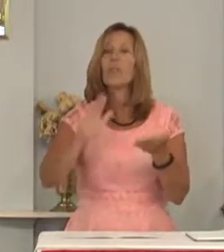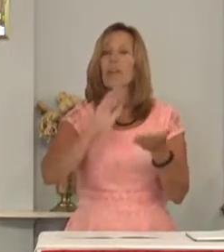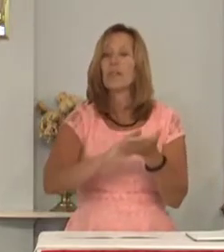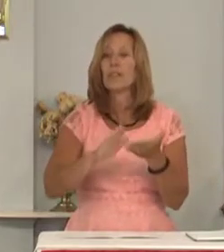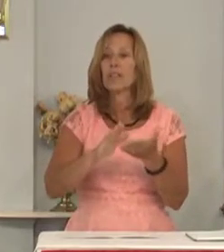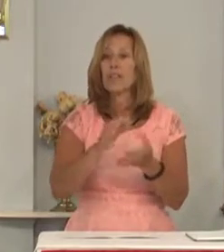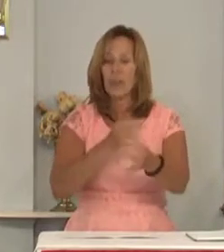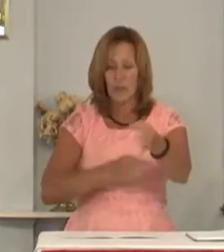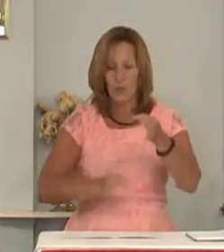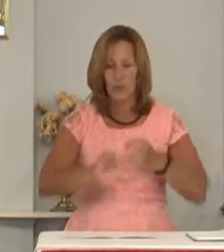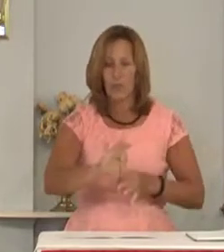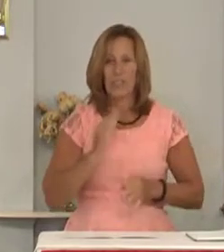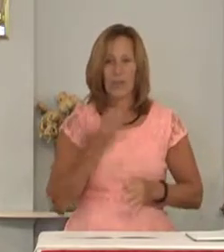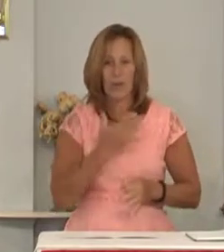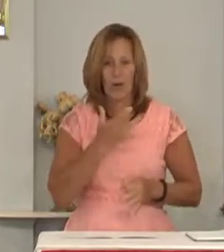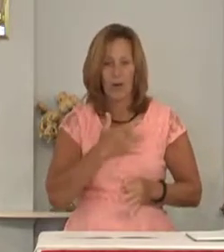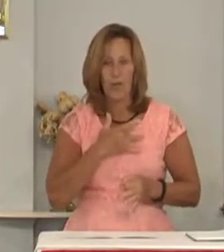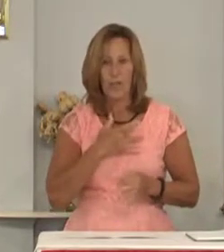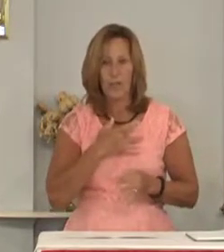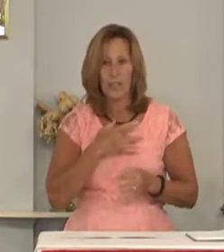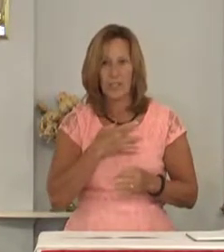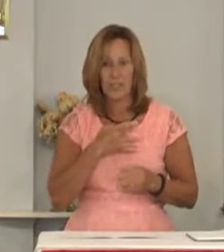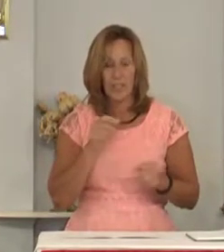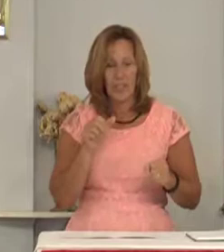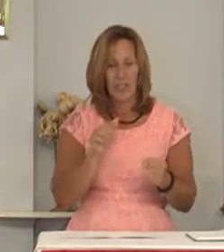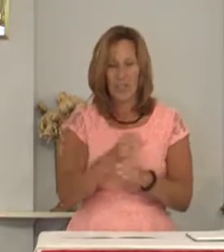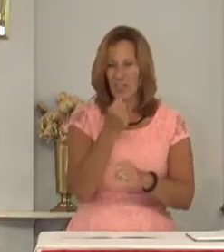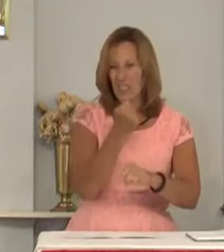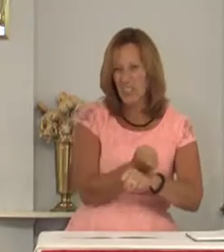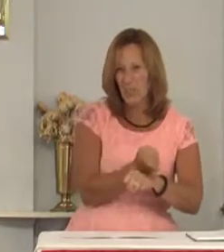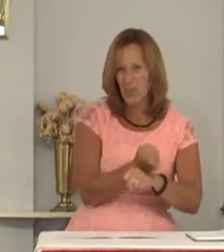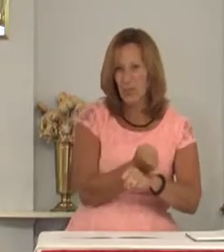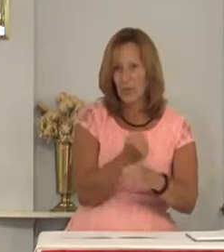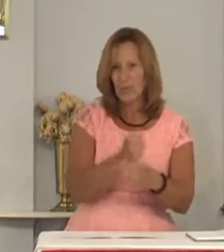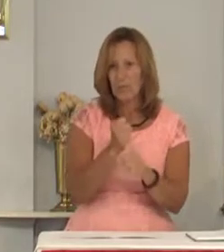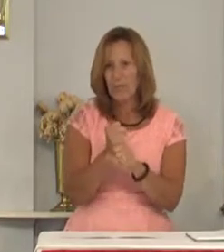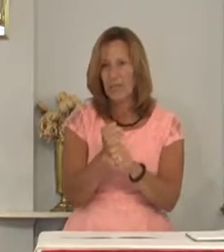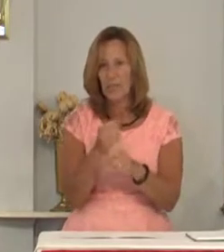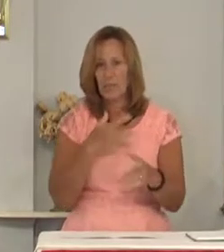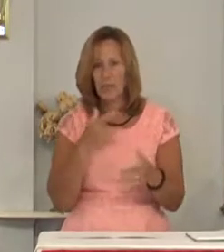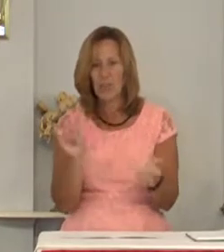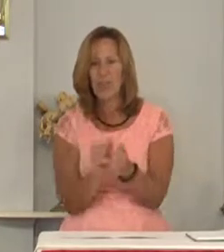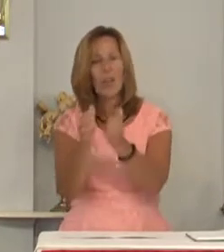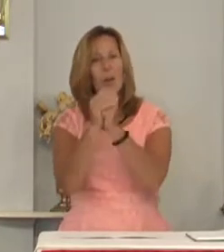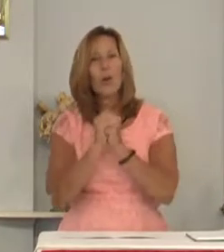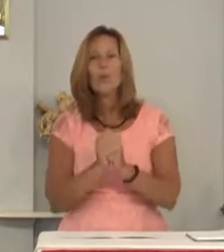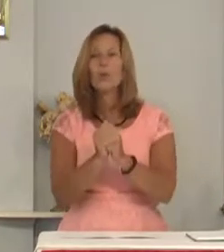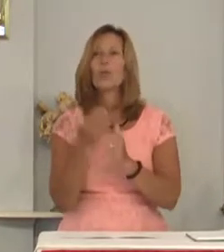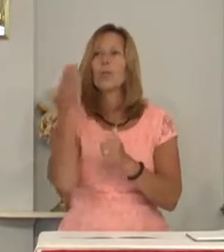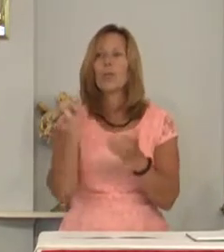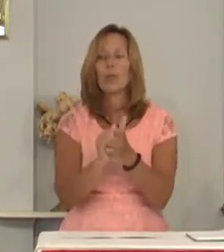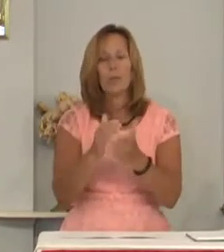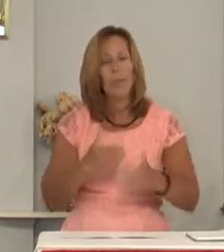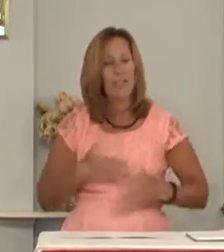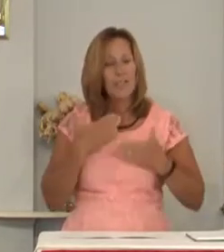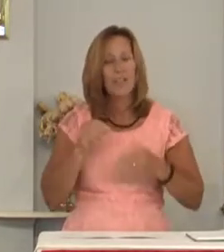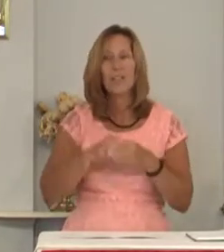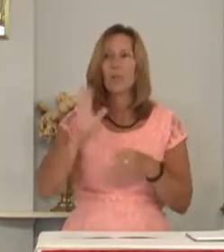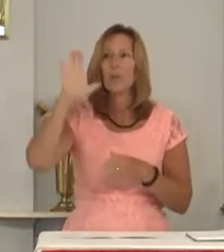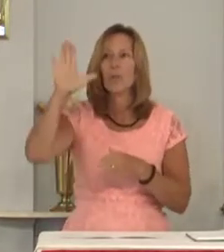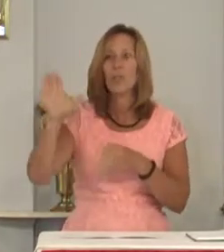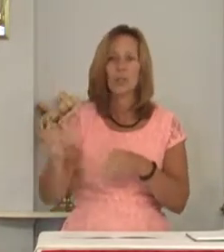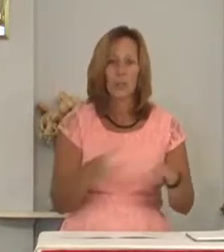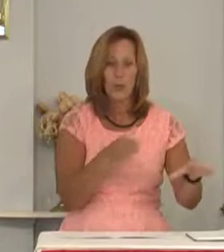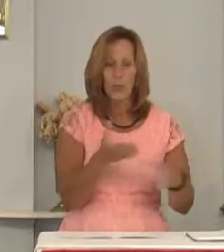Replace our hearts of stone with hearts that love and adore you, that we may delight in doing your